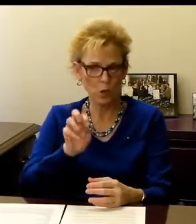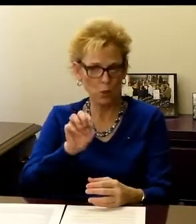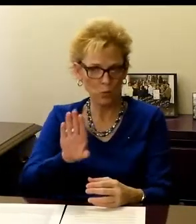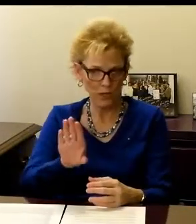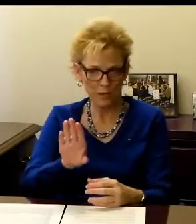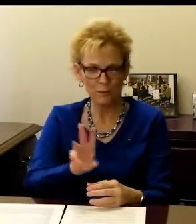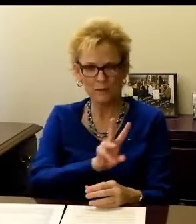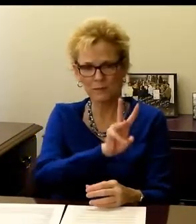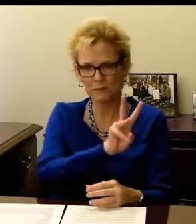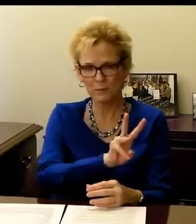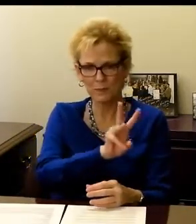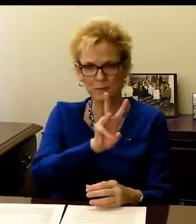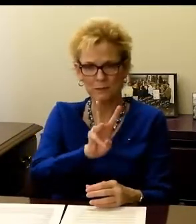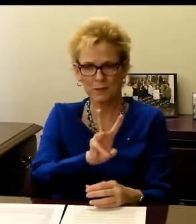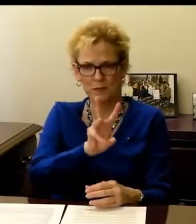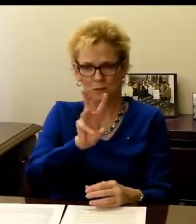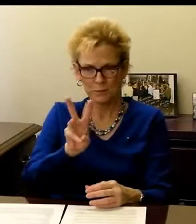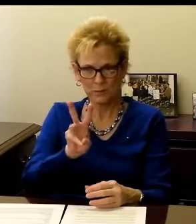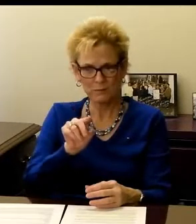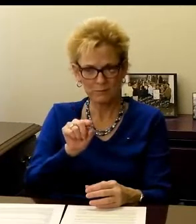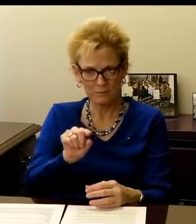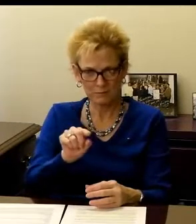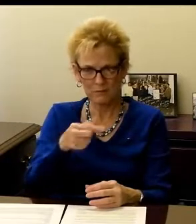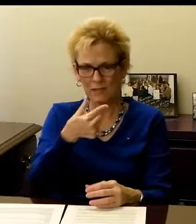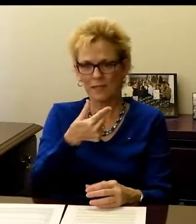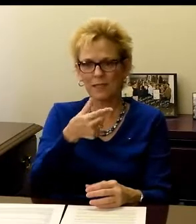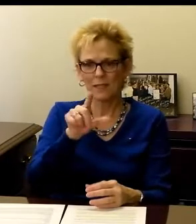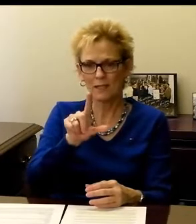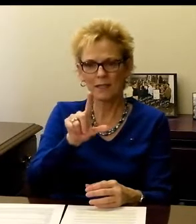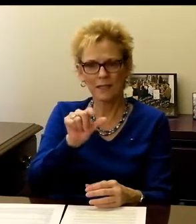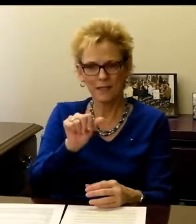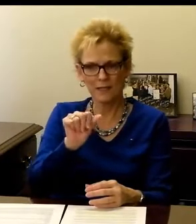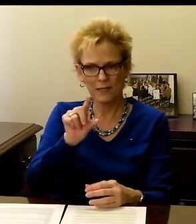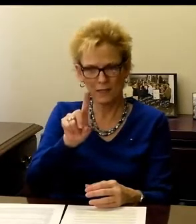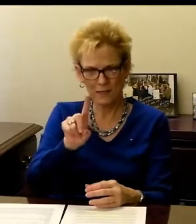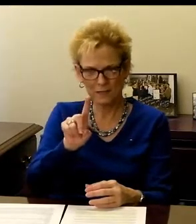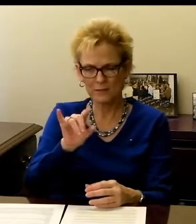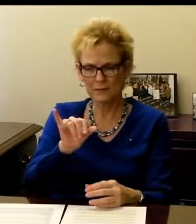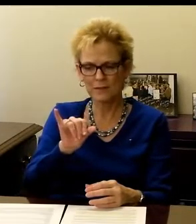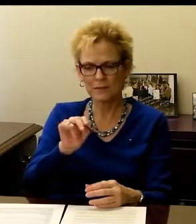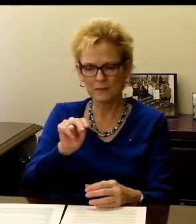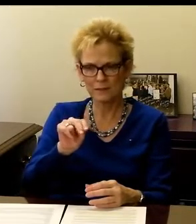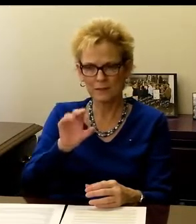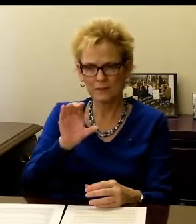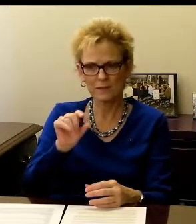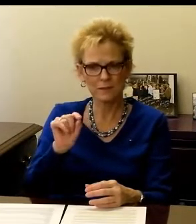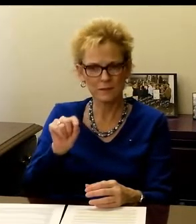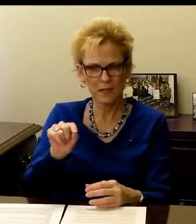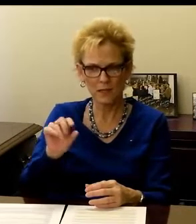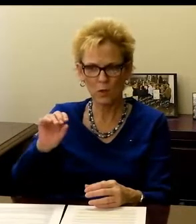be posted on our website at www.gladinc